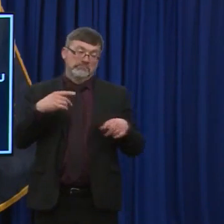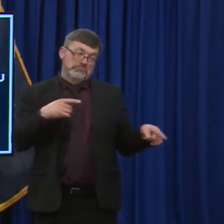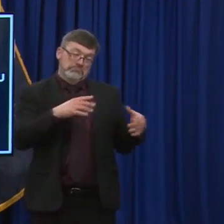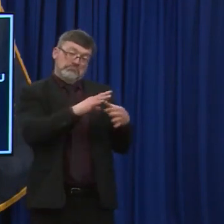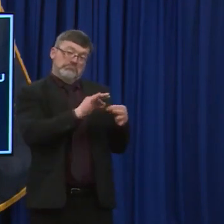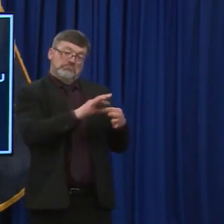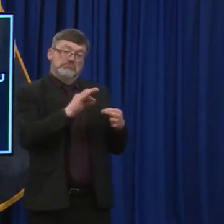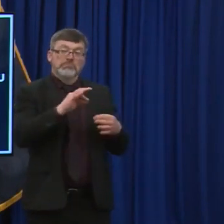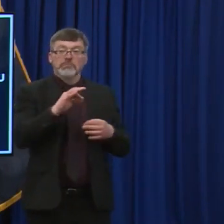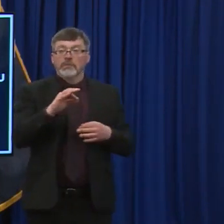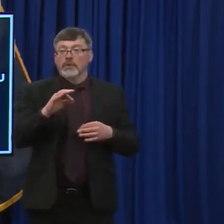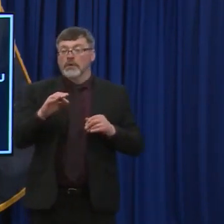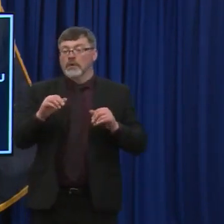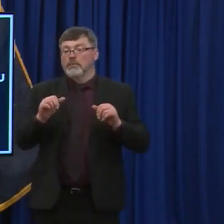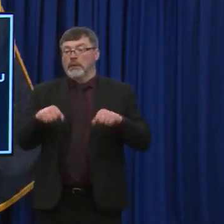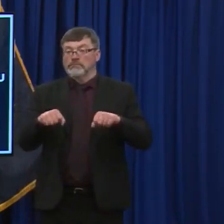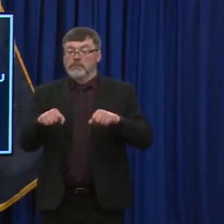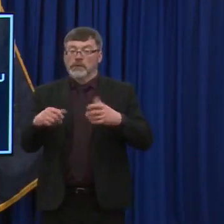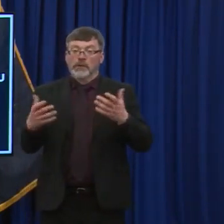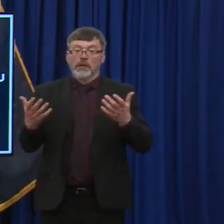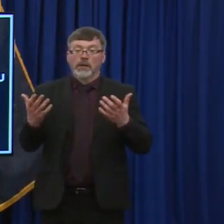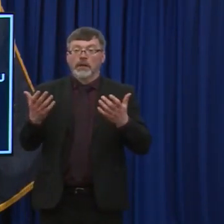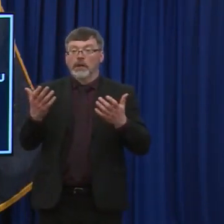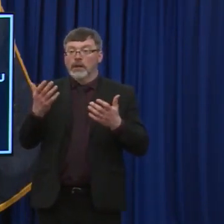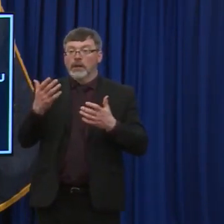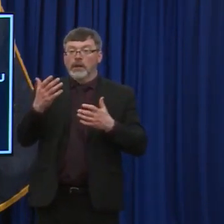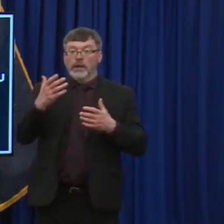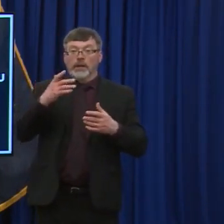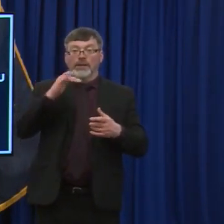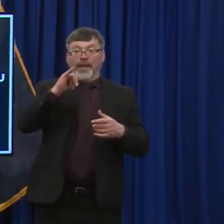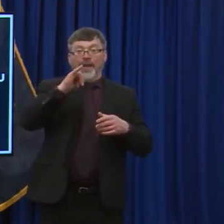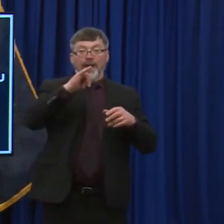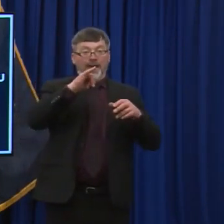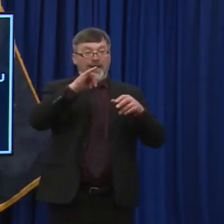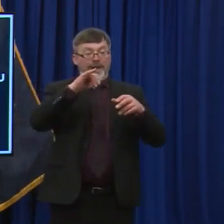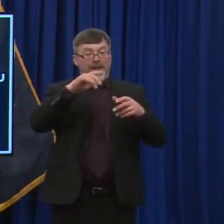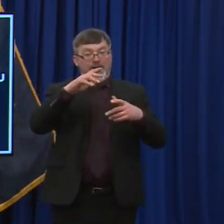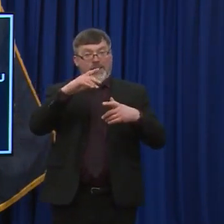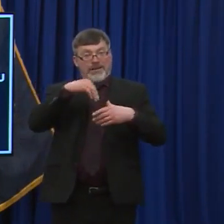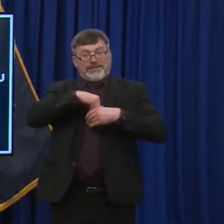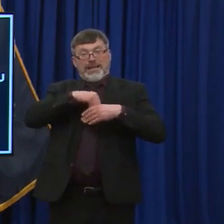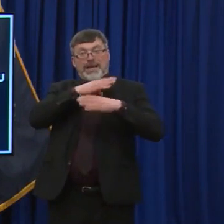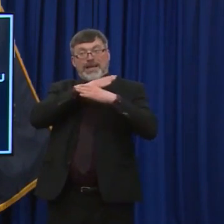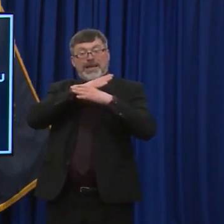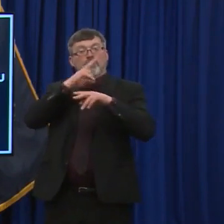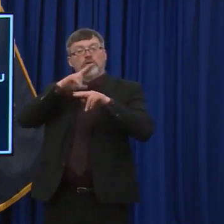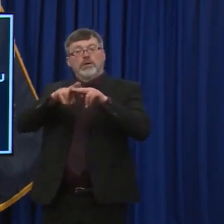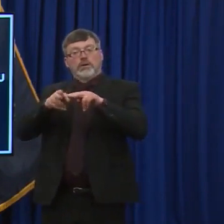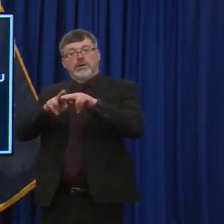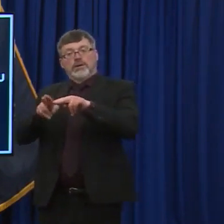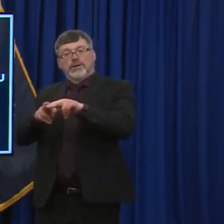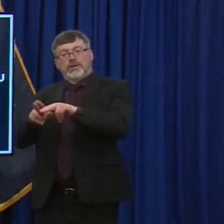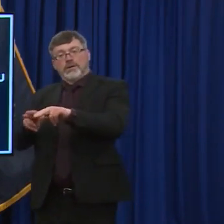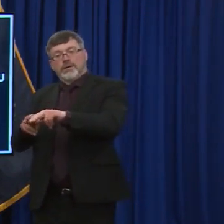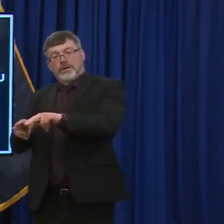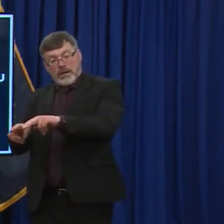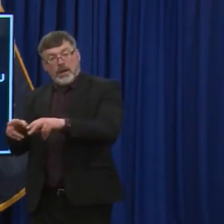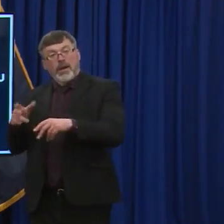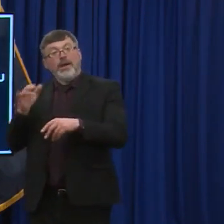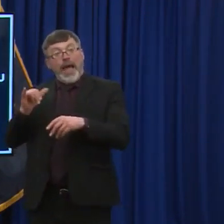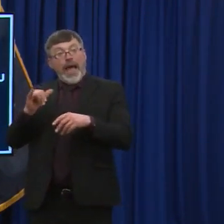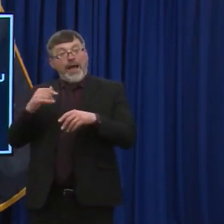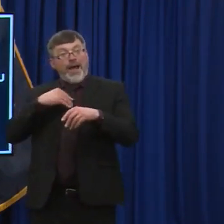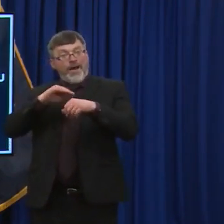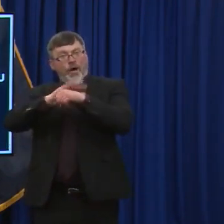decreasing immunity or protection in the future. Um, but also we have new variants that are circulating, variants of concern, some of which, um,